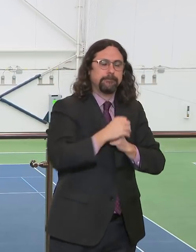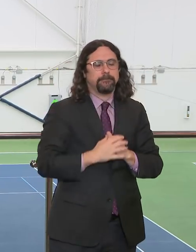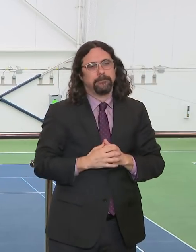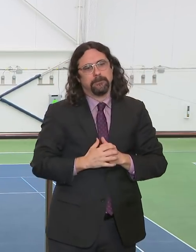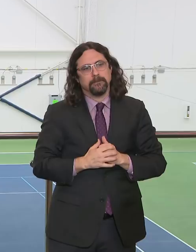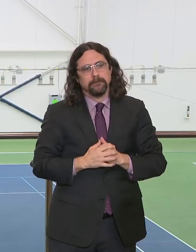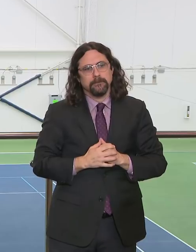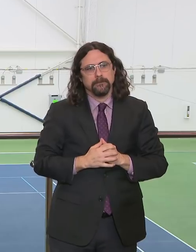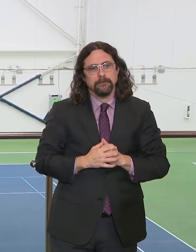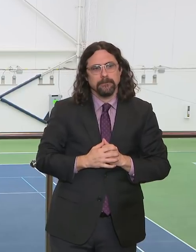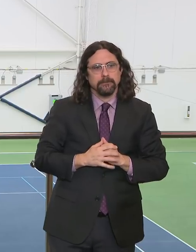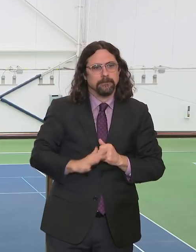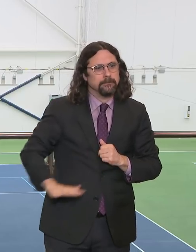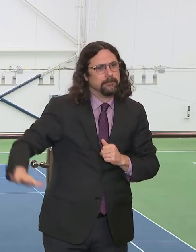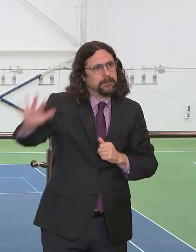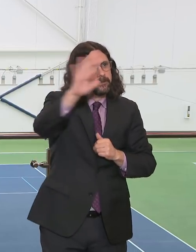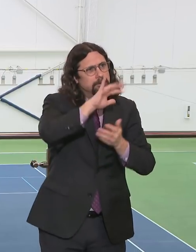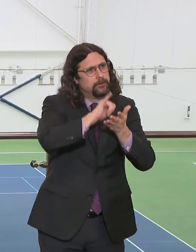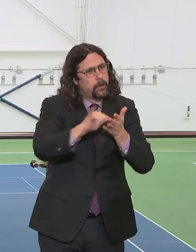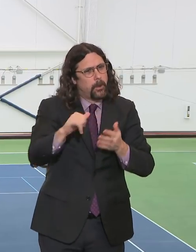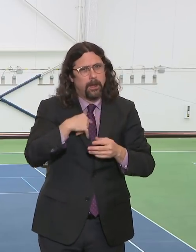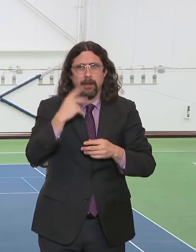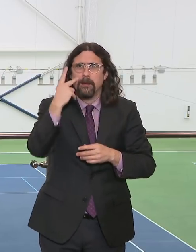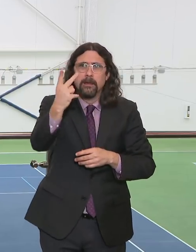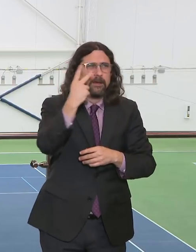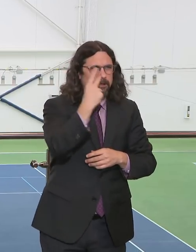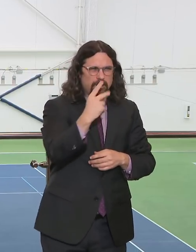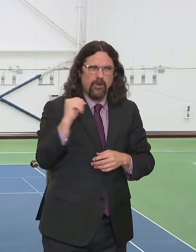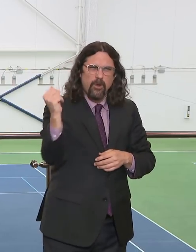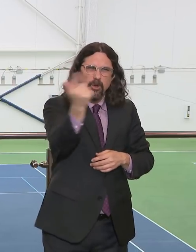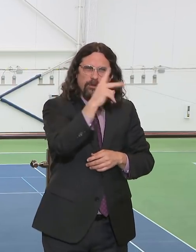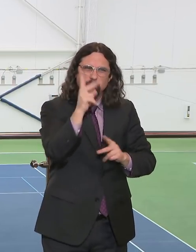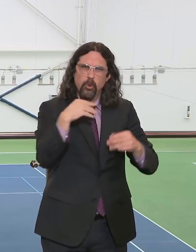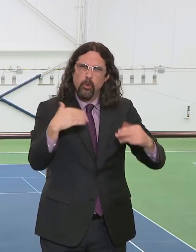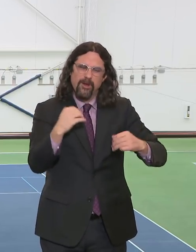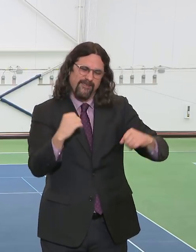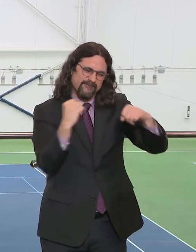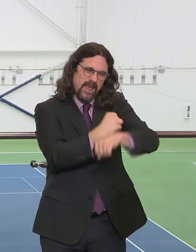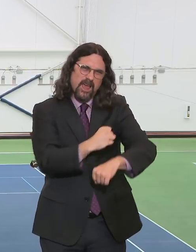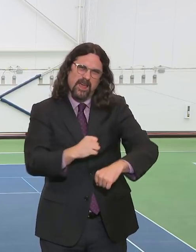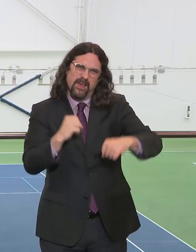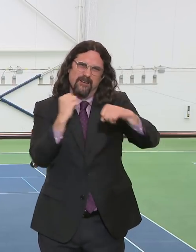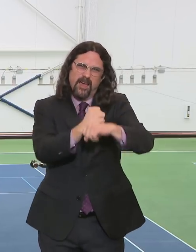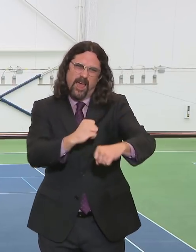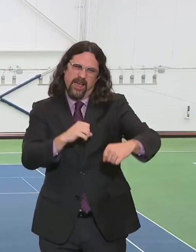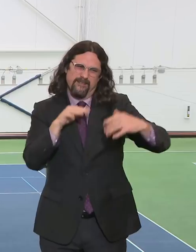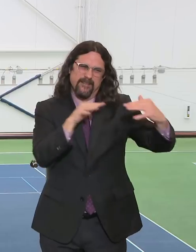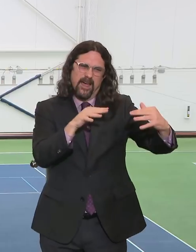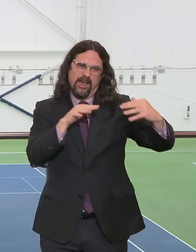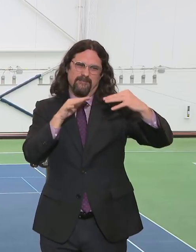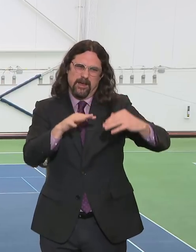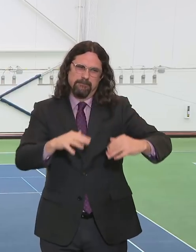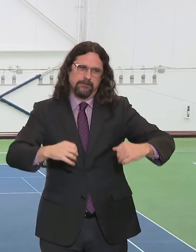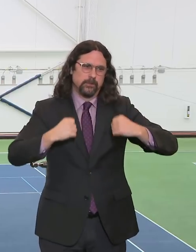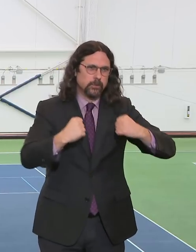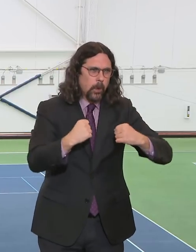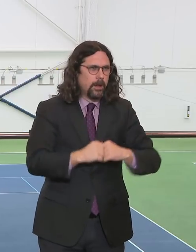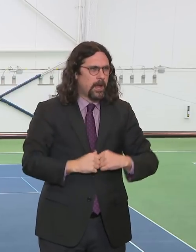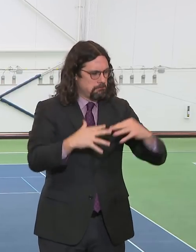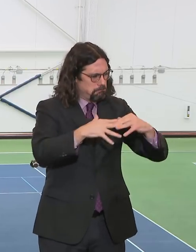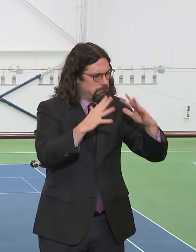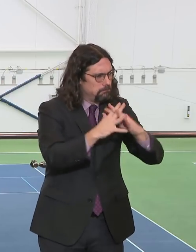hospital. It wasn't a hospital. You see people providing food for their neighbors. You see people helping in so many ways.